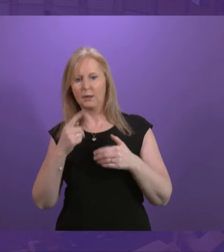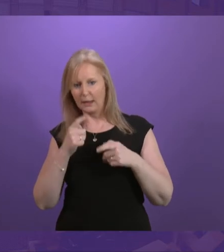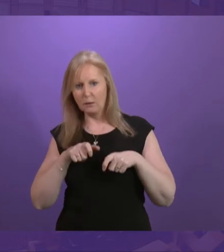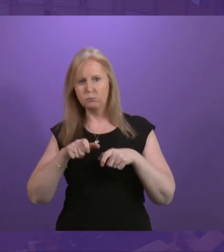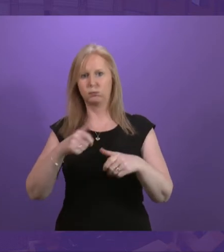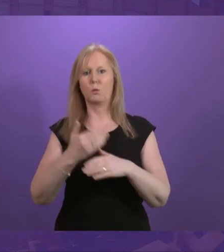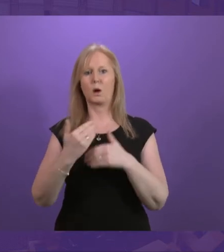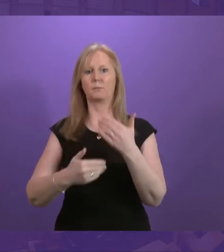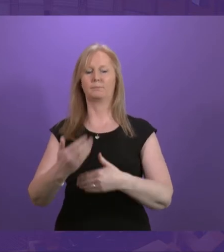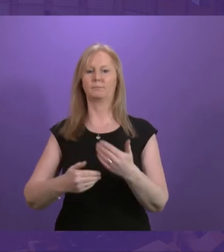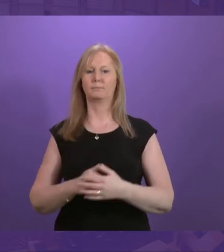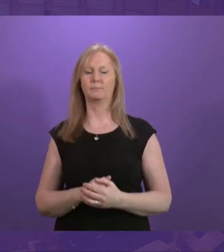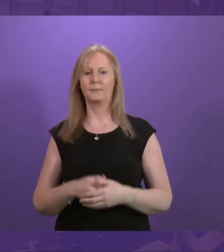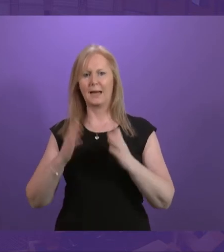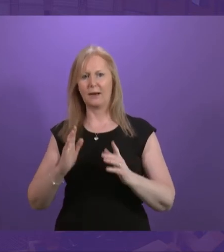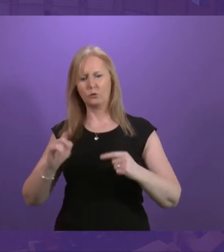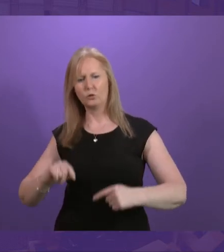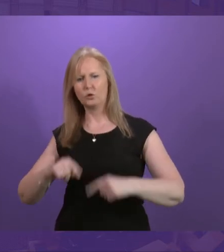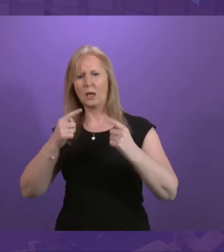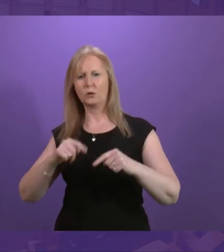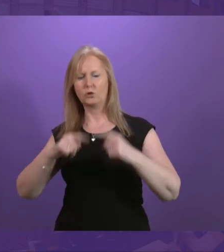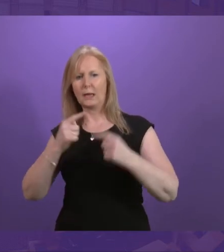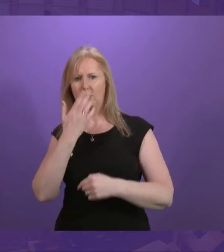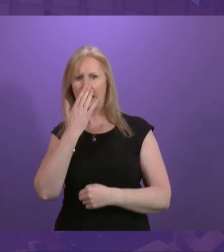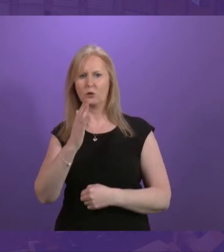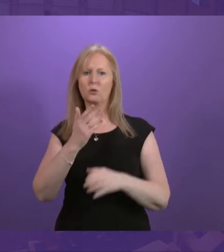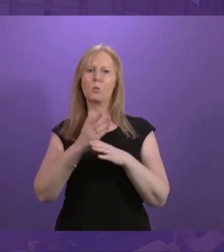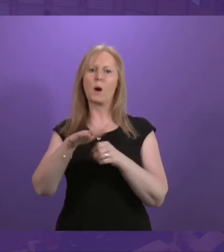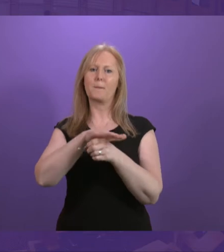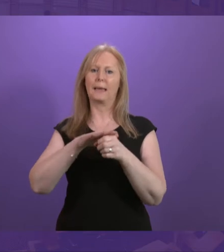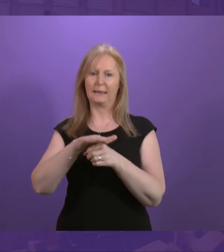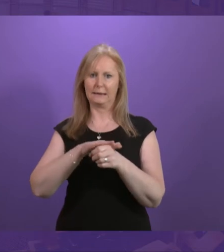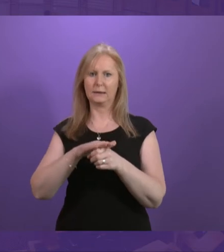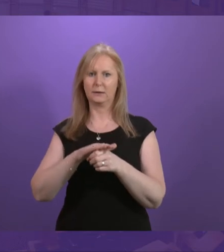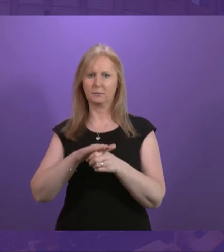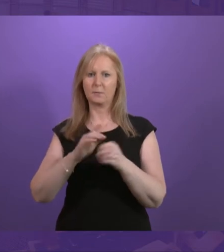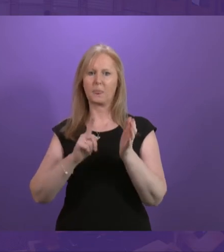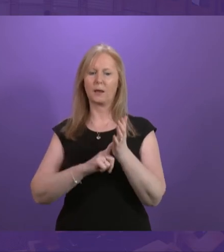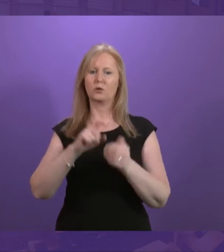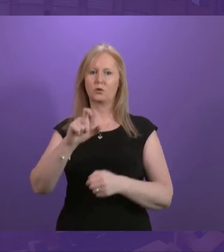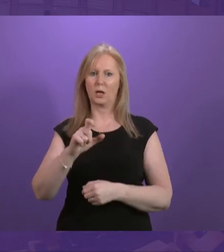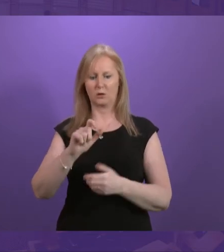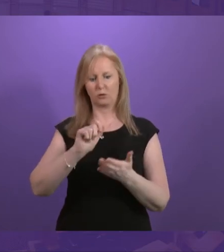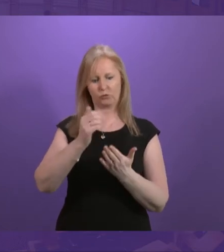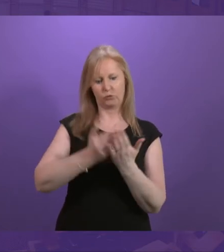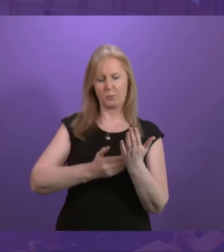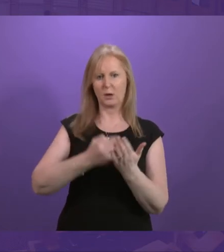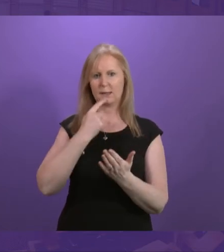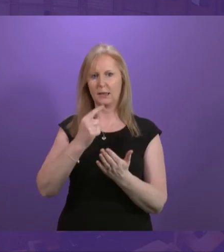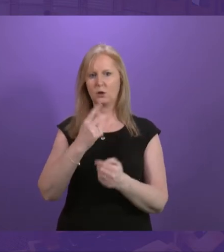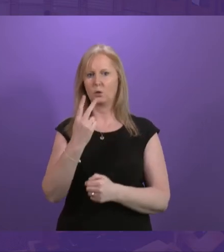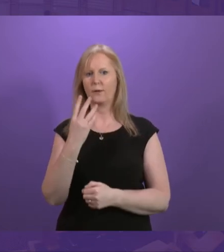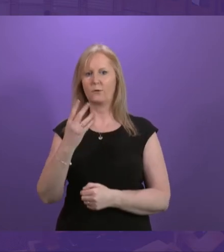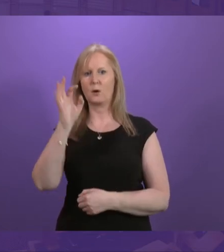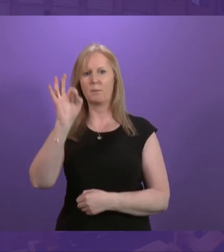We need to challenge entranced attitudes in the workplace. Leonard Chessler's report identified that 24